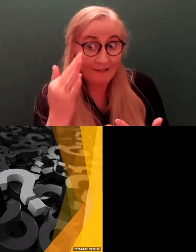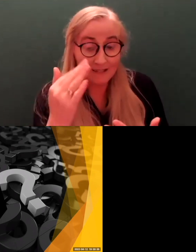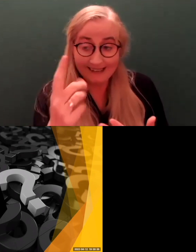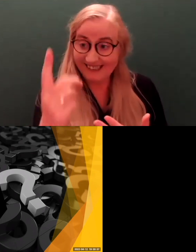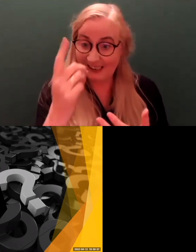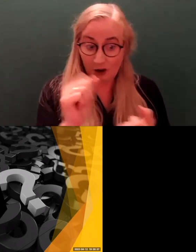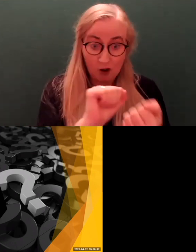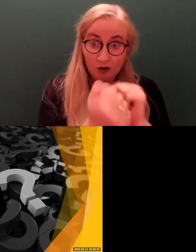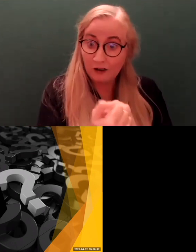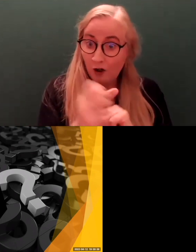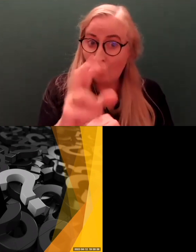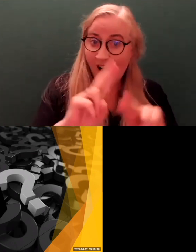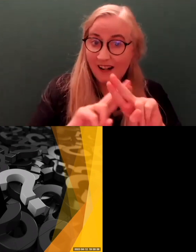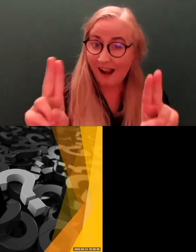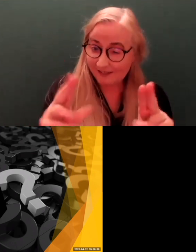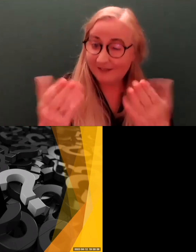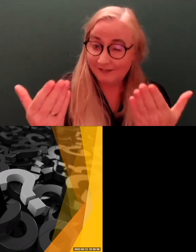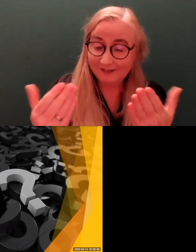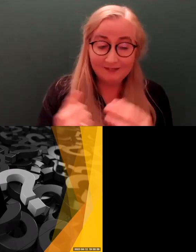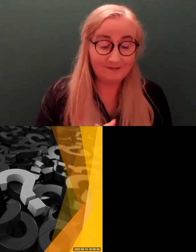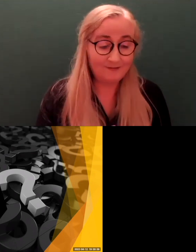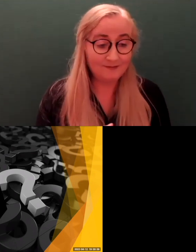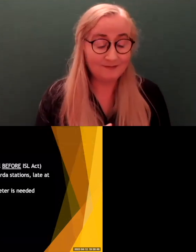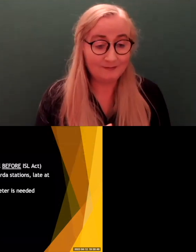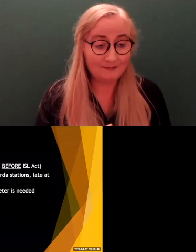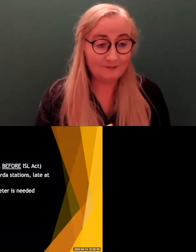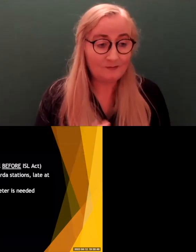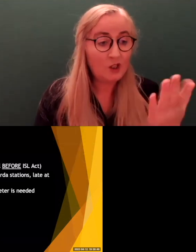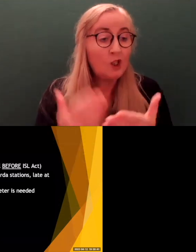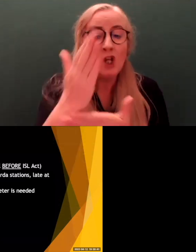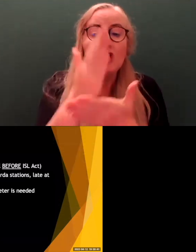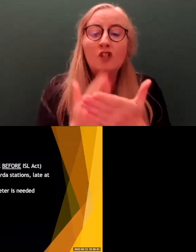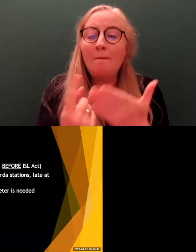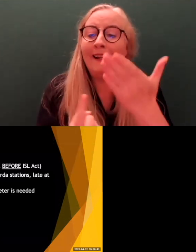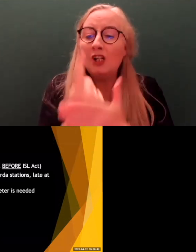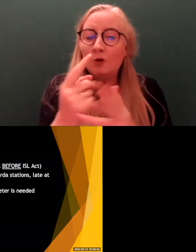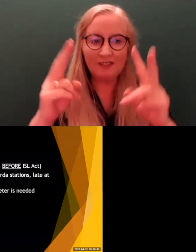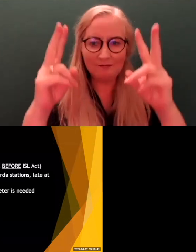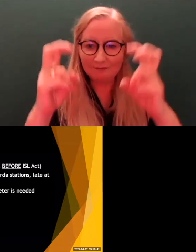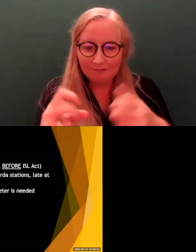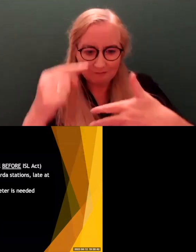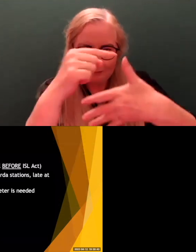on that level. So some of these issues that I'm going to talk about will have changed. So